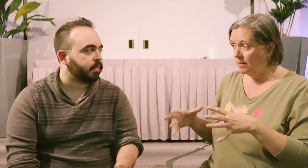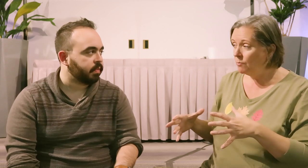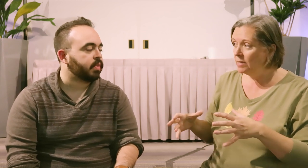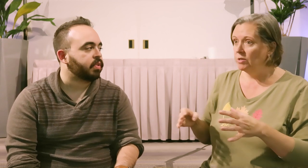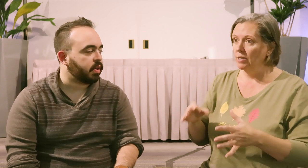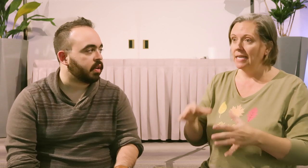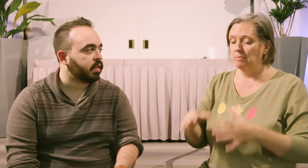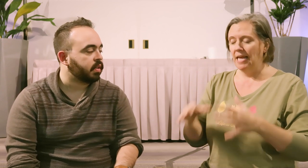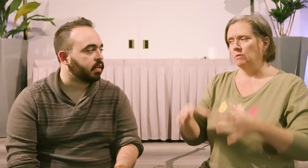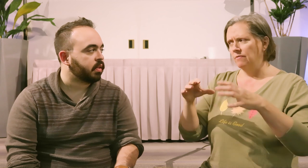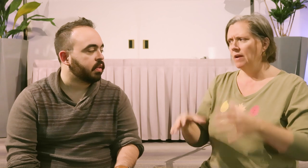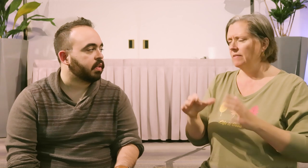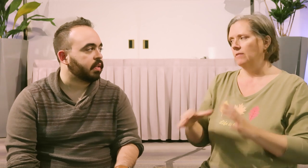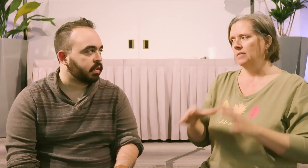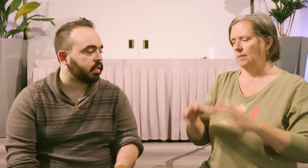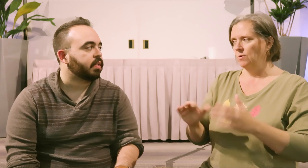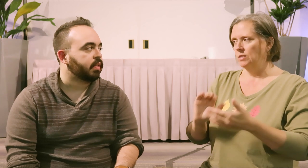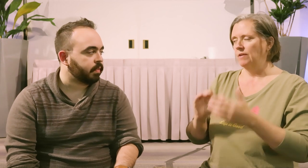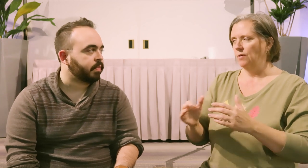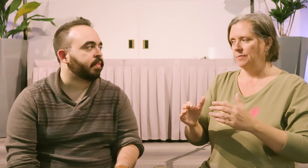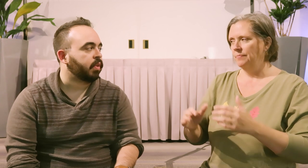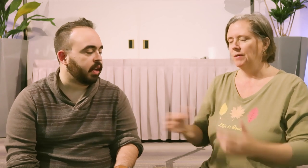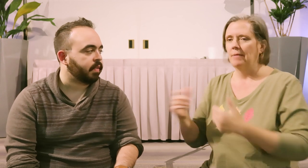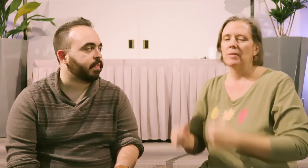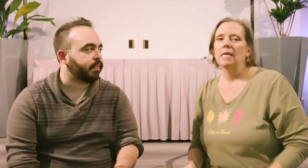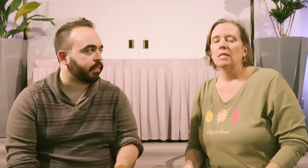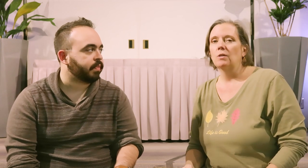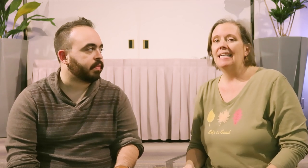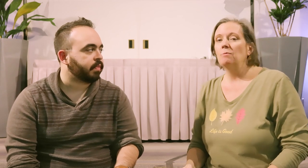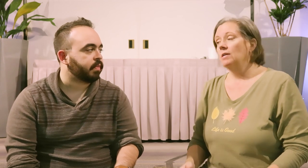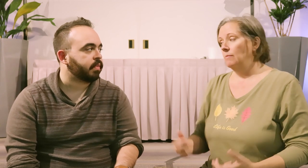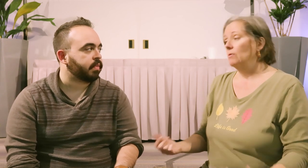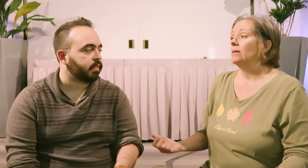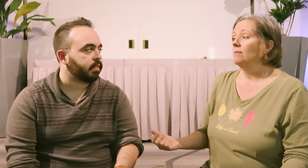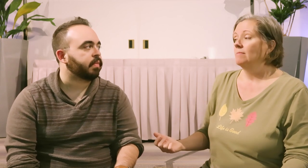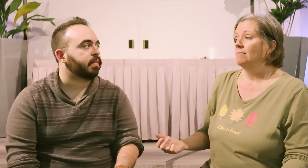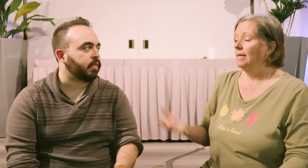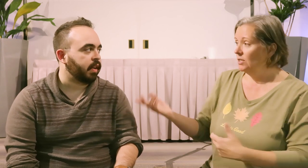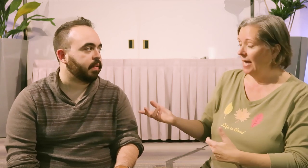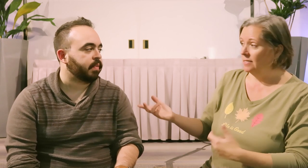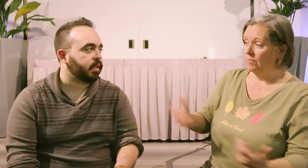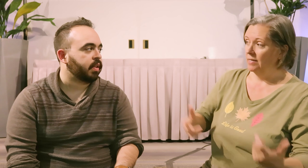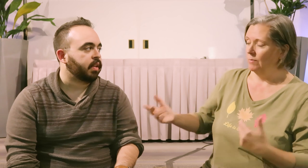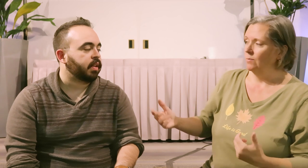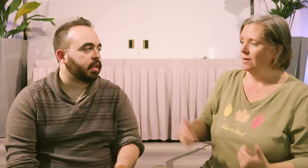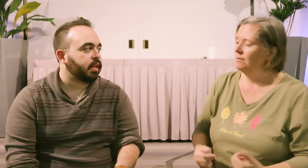a little bit. Sure. You keep the language very very simple and straightforward. Okay. So we need to work on something real. Yeah. And you had something that we could work on.